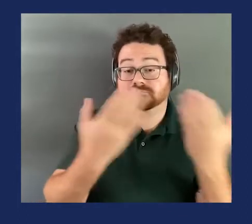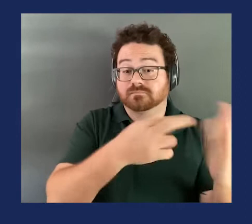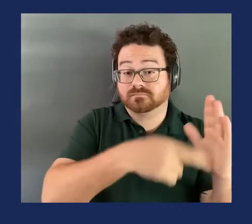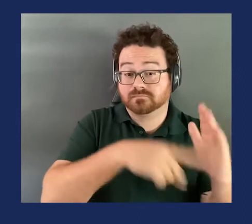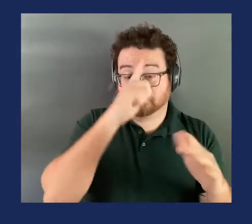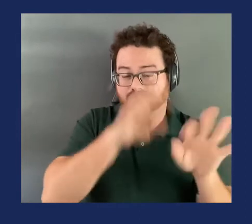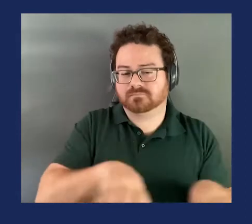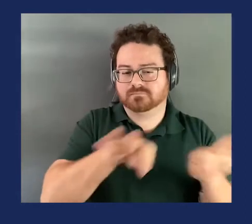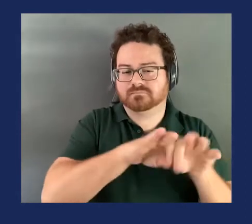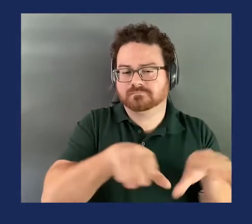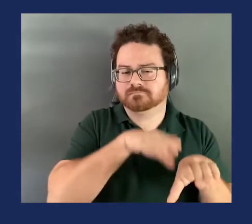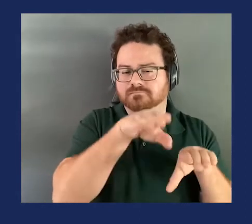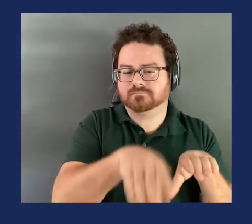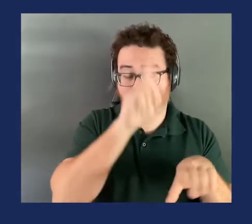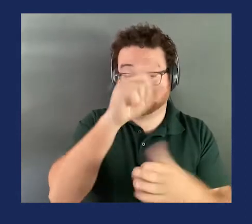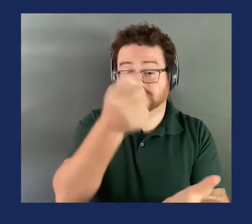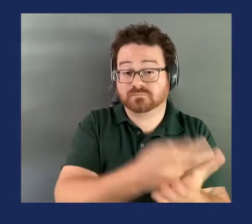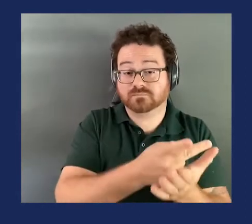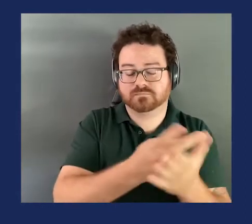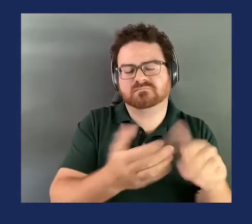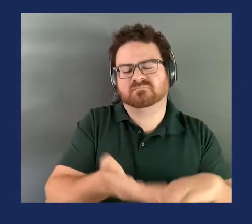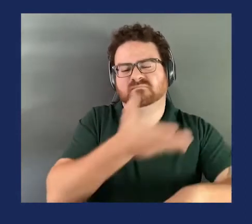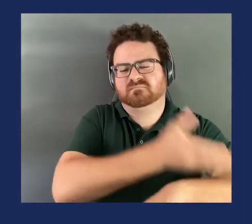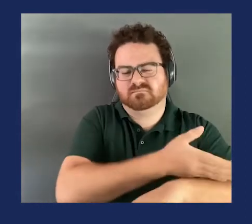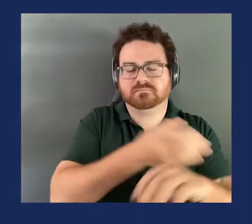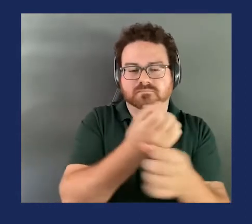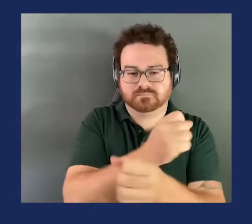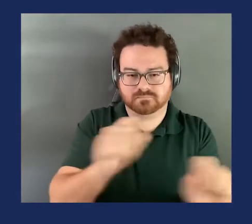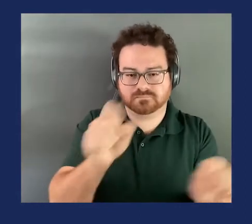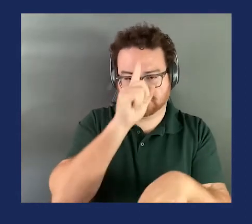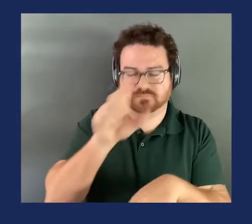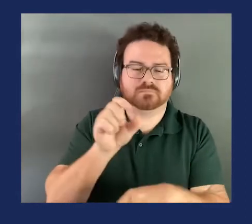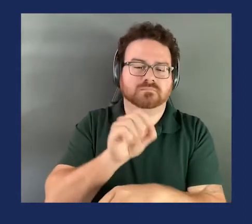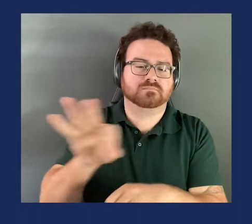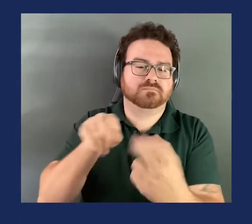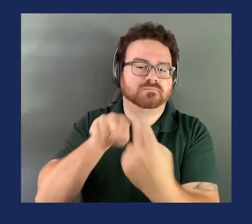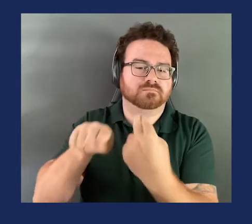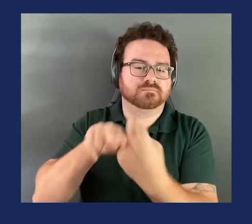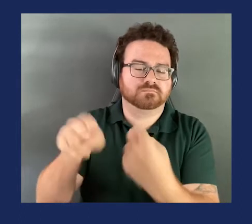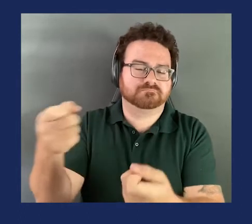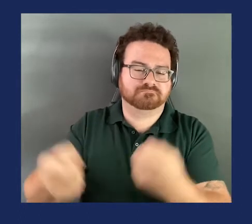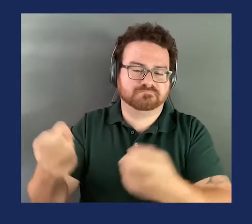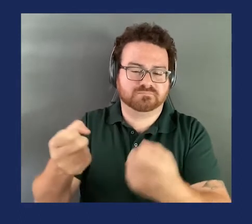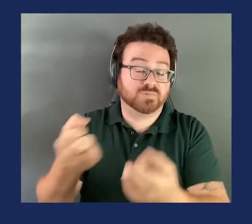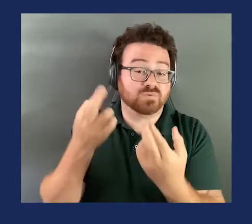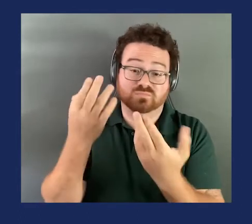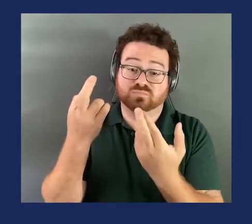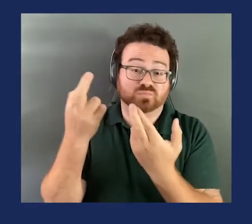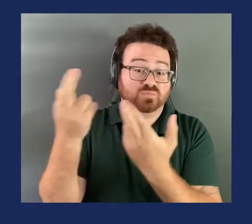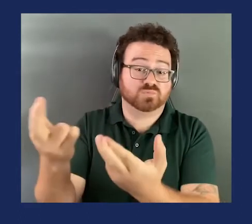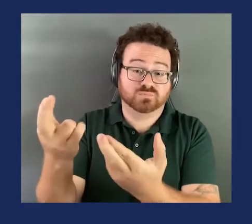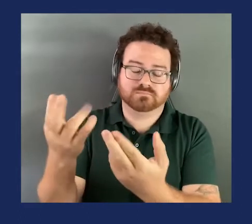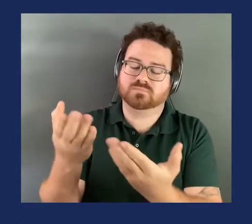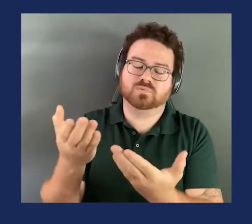to improve the safety of off-highway vehicles. The rule proposed is straightforward. It requires that all recreational